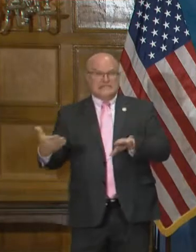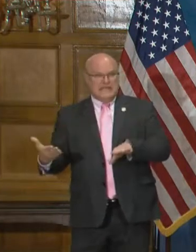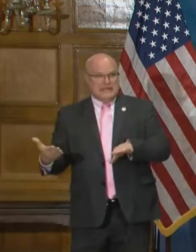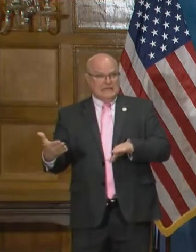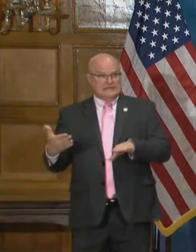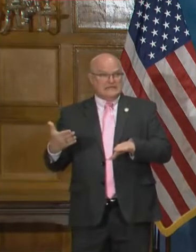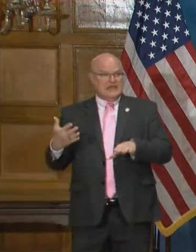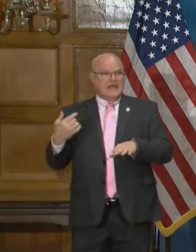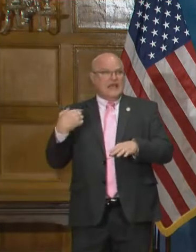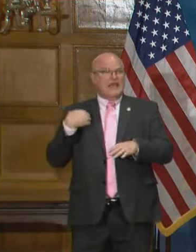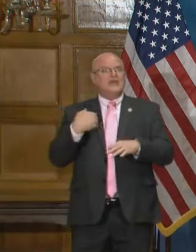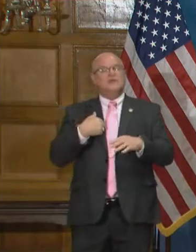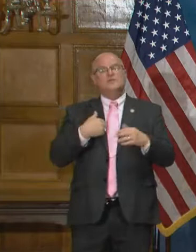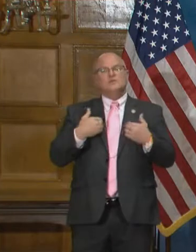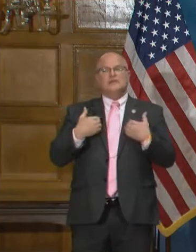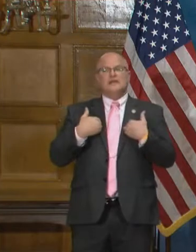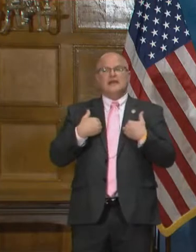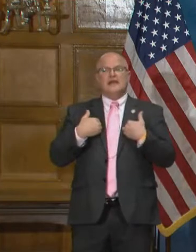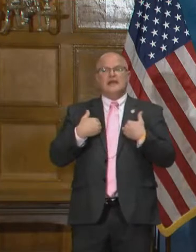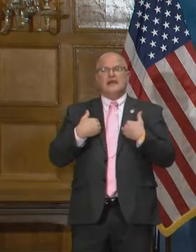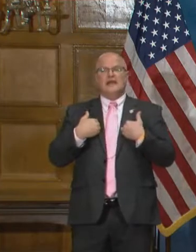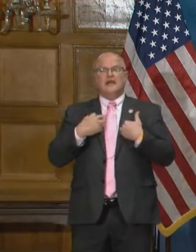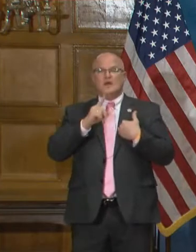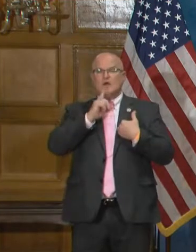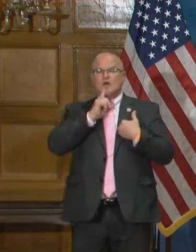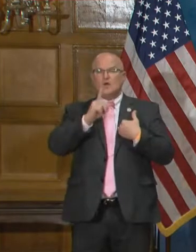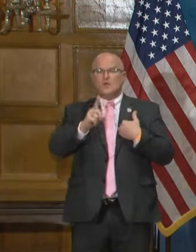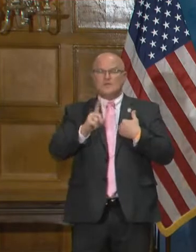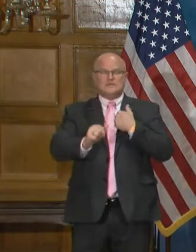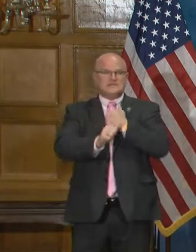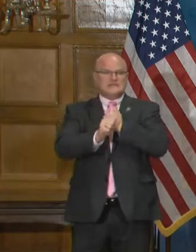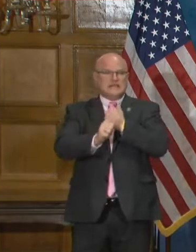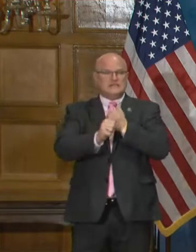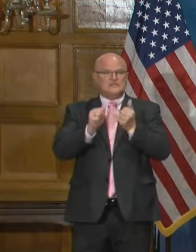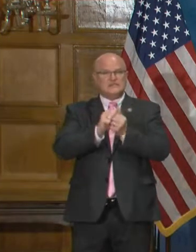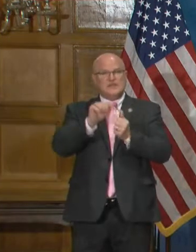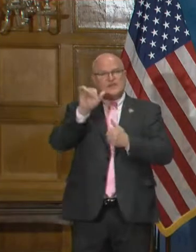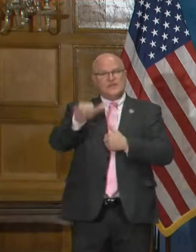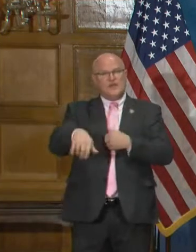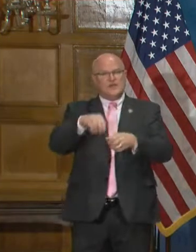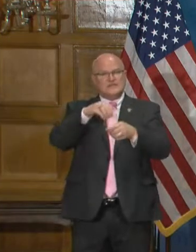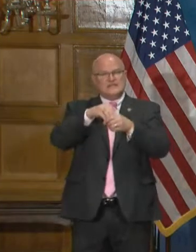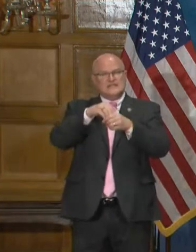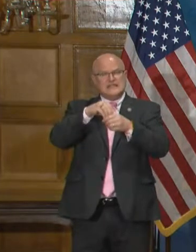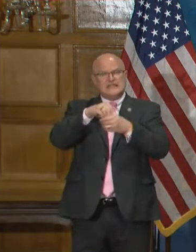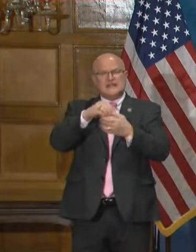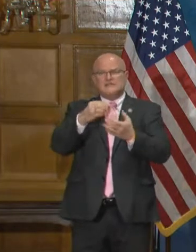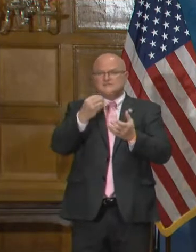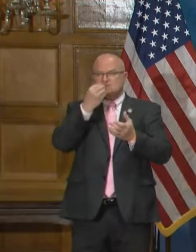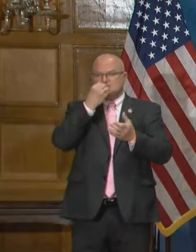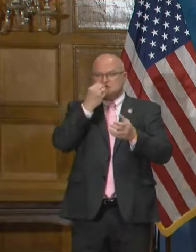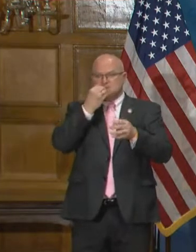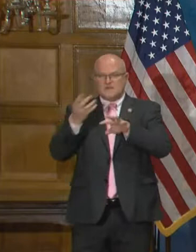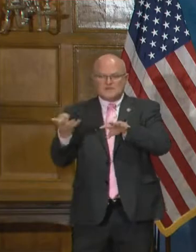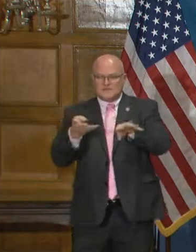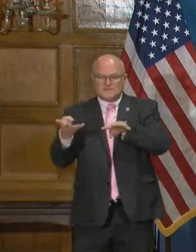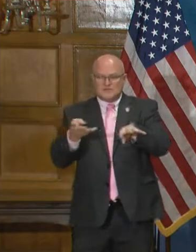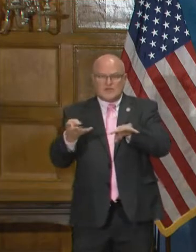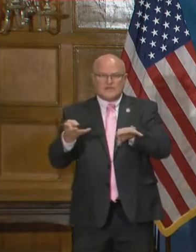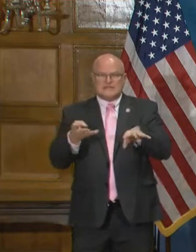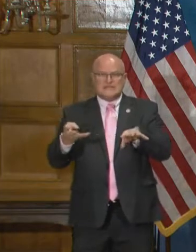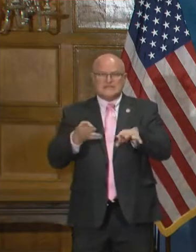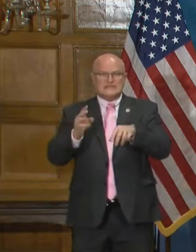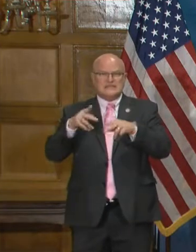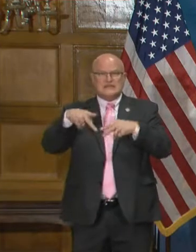And and we had a real jeopardy with those that were in the food processing